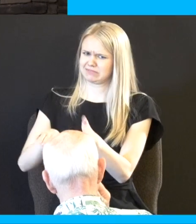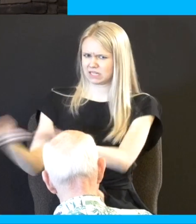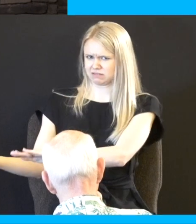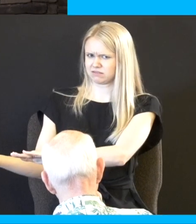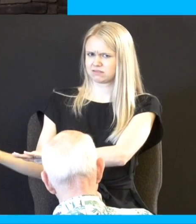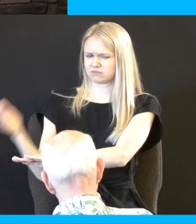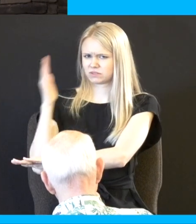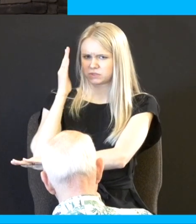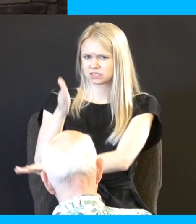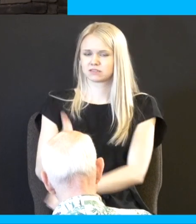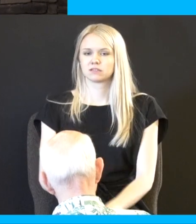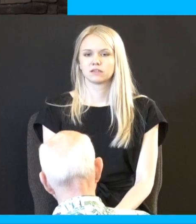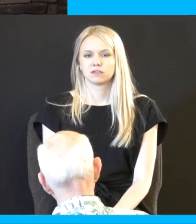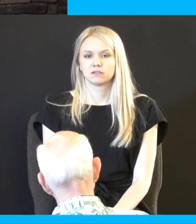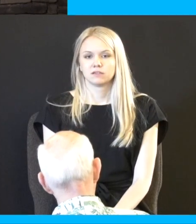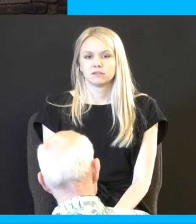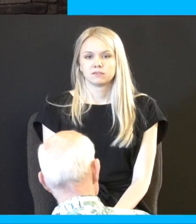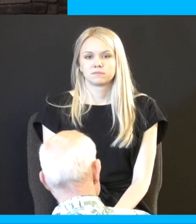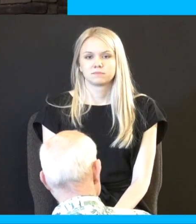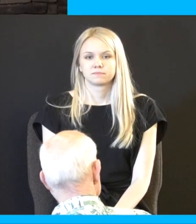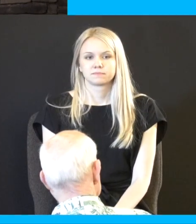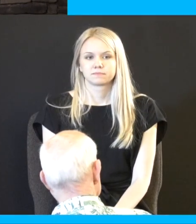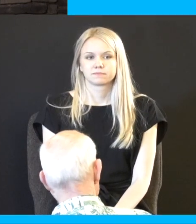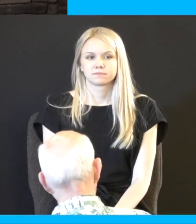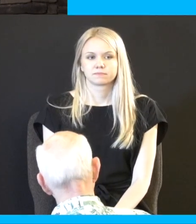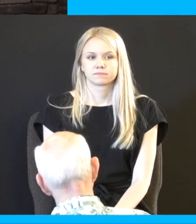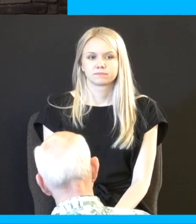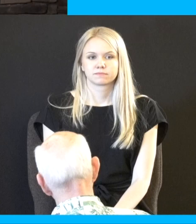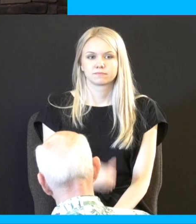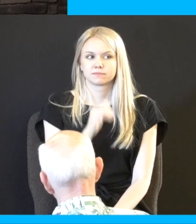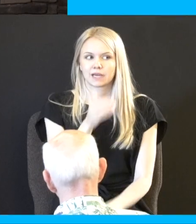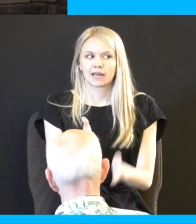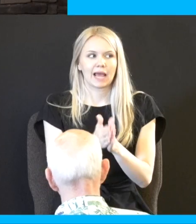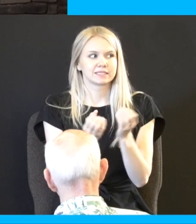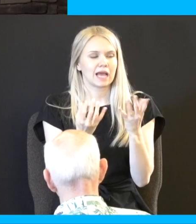I'm not going to ask you how many of you should be put to death for smiting your father or your mother